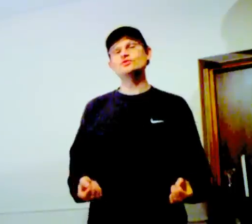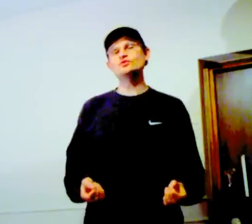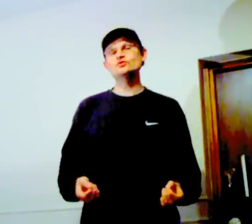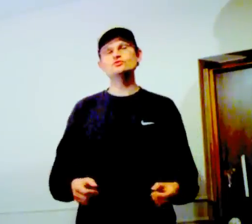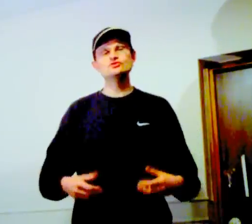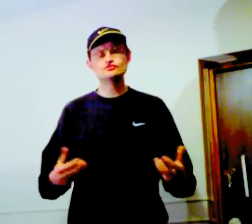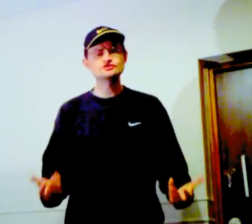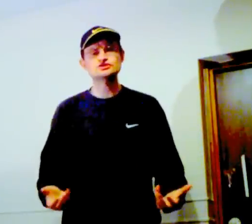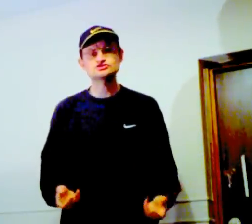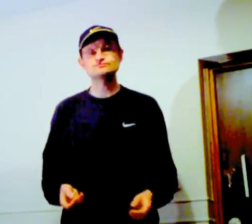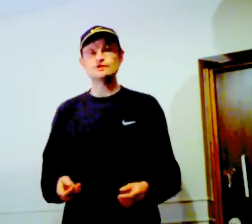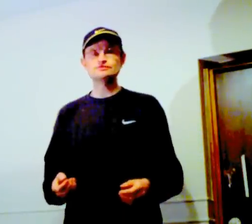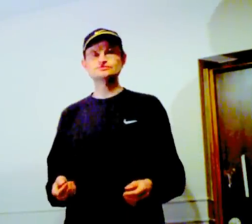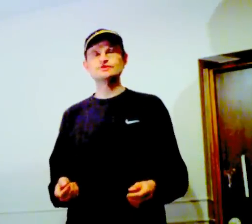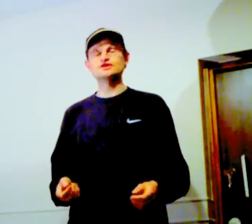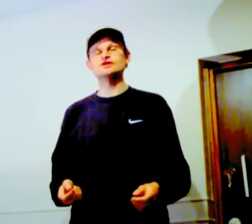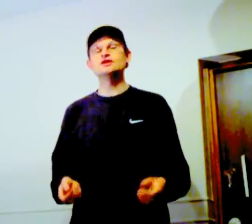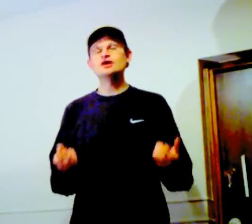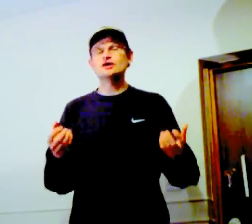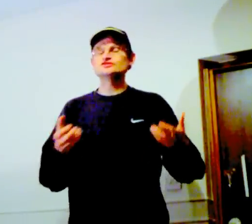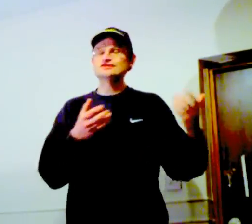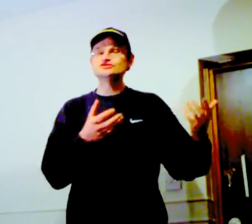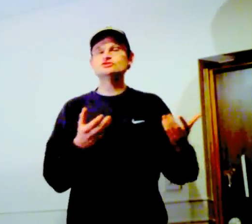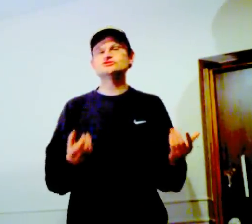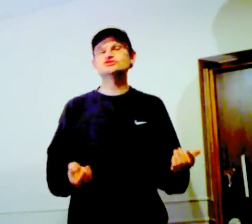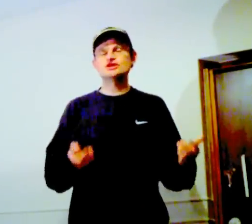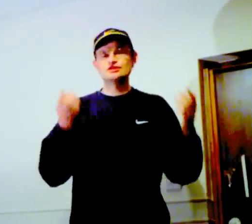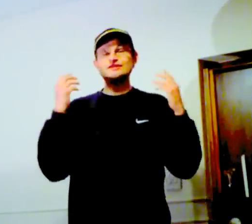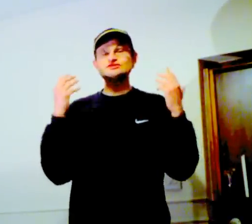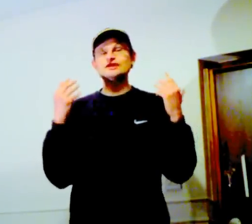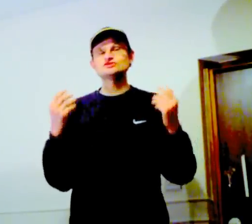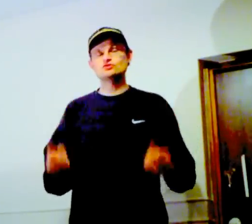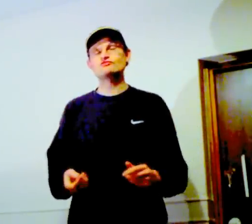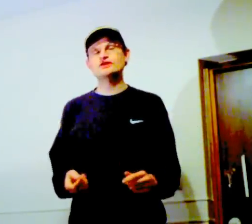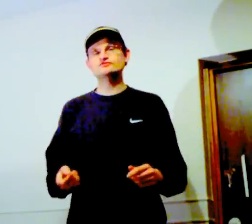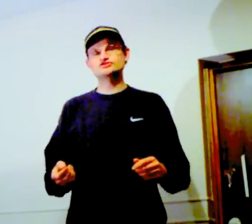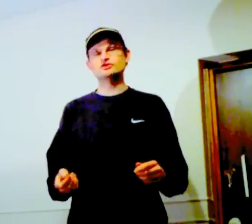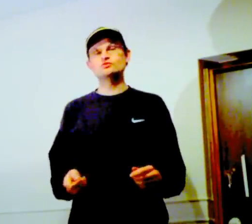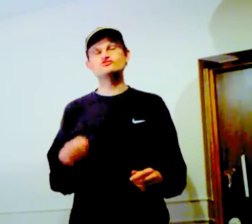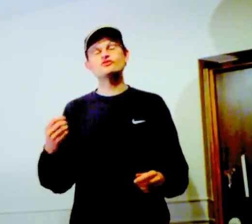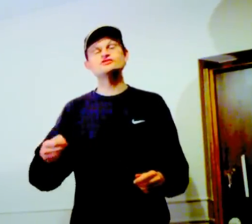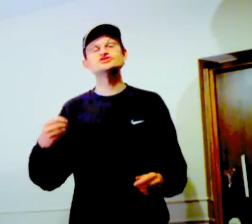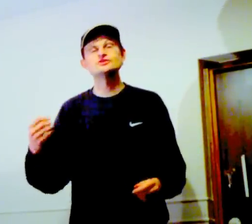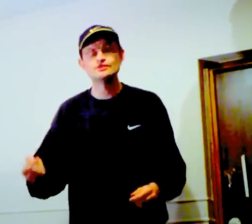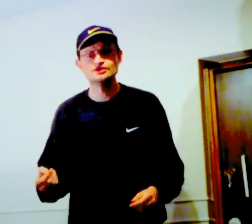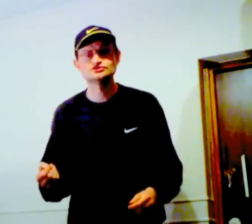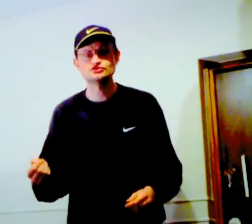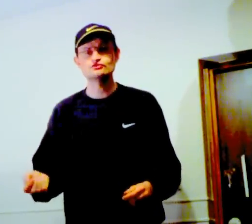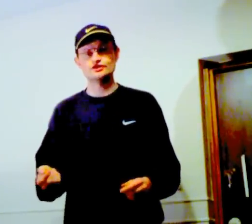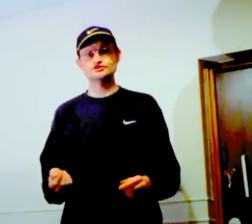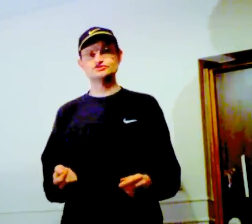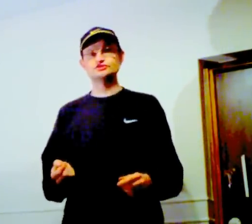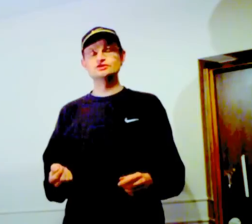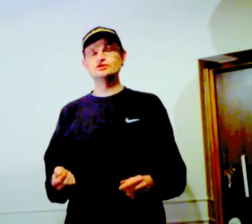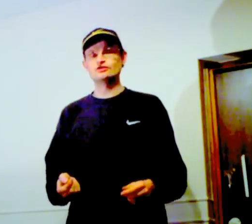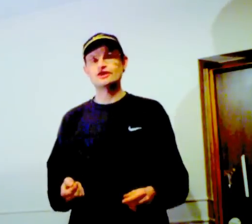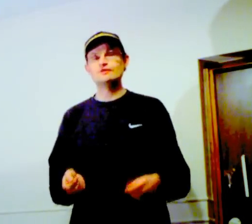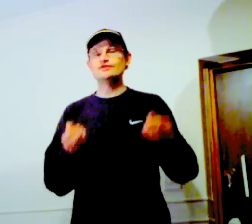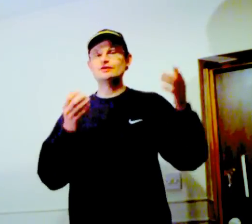who do things such as public speaking tend to use a skill, an intellectual or creative skill, which is very similar to this, okay. But they